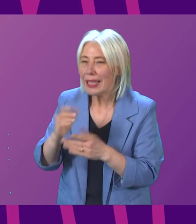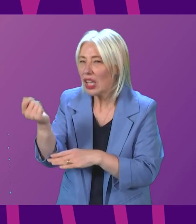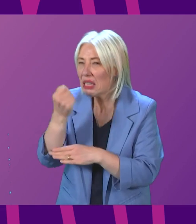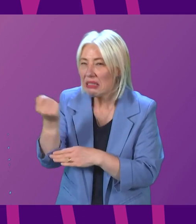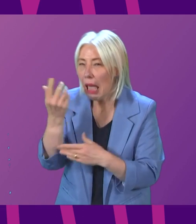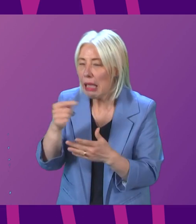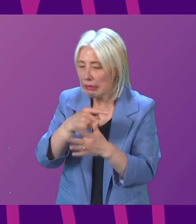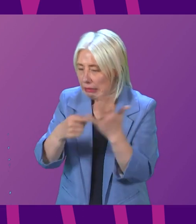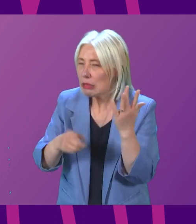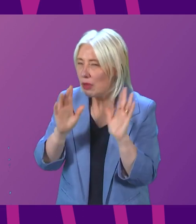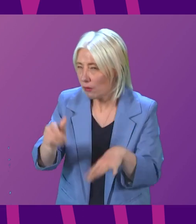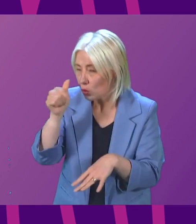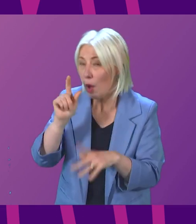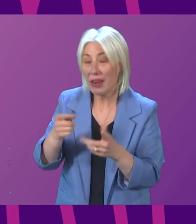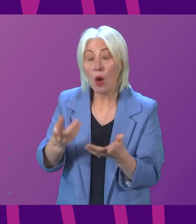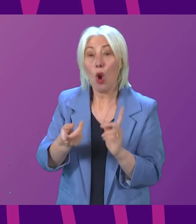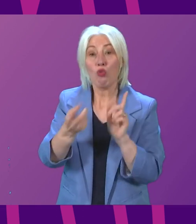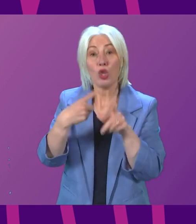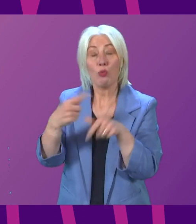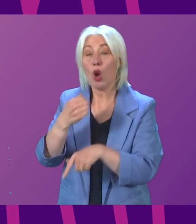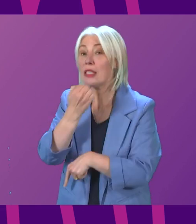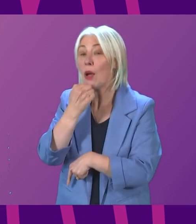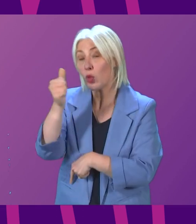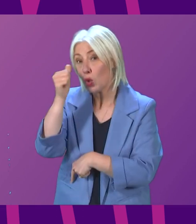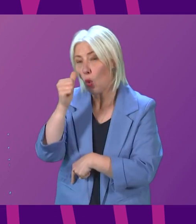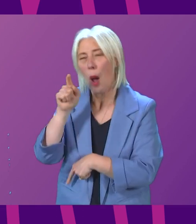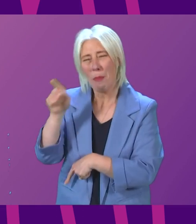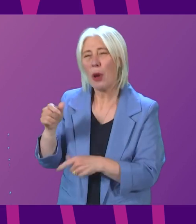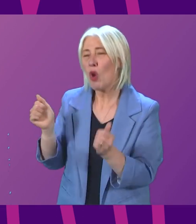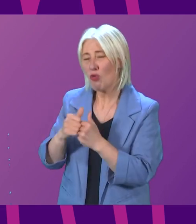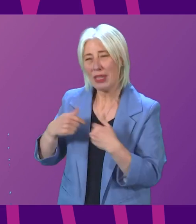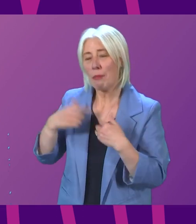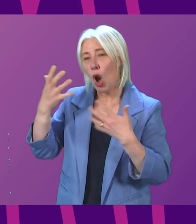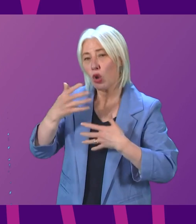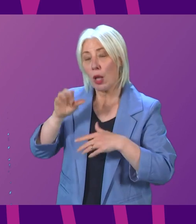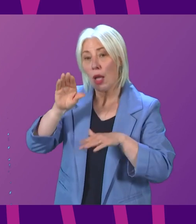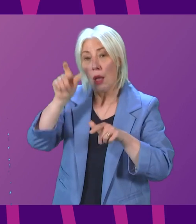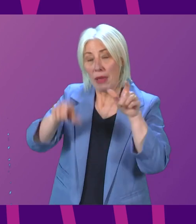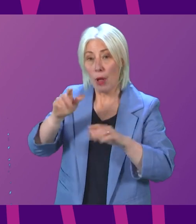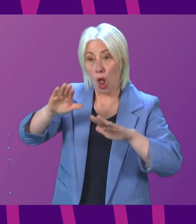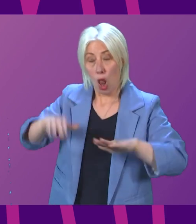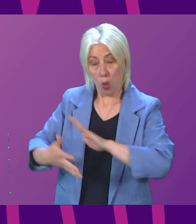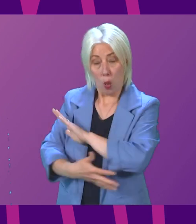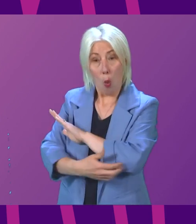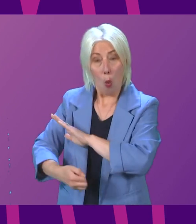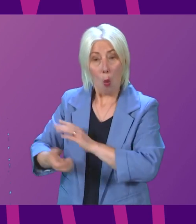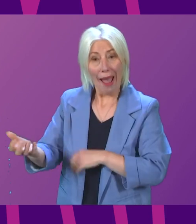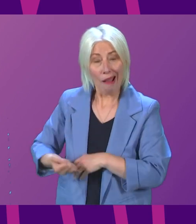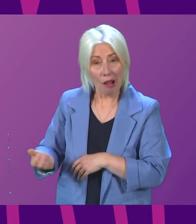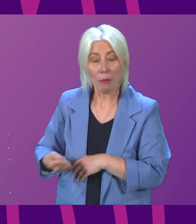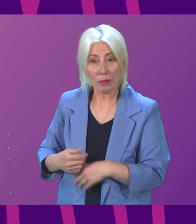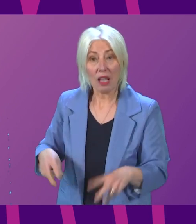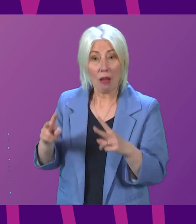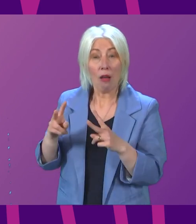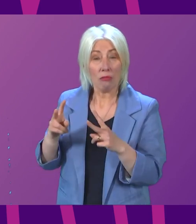But now we know the response rate. Does the First Minister agree with my concerns that people on lower incomes will now be doubly hit, given